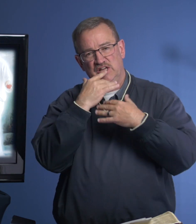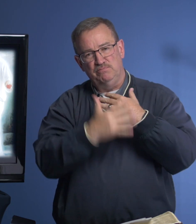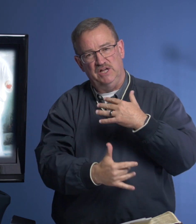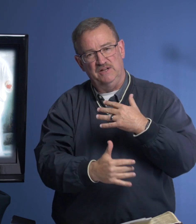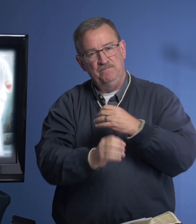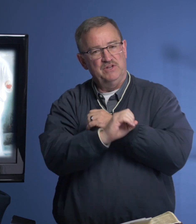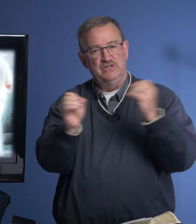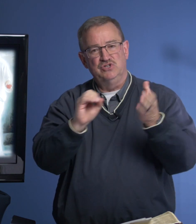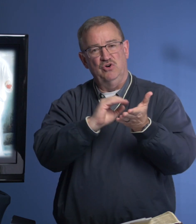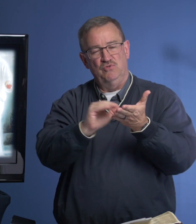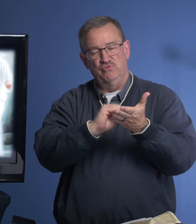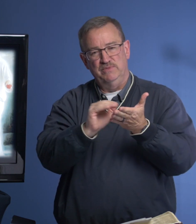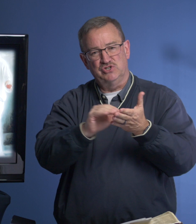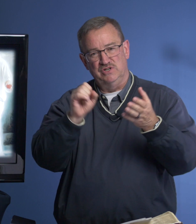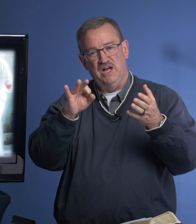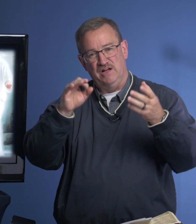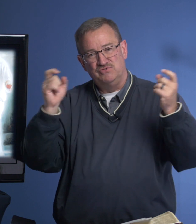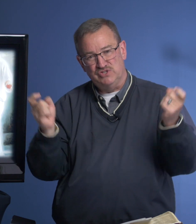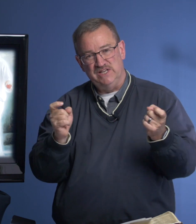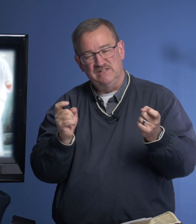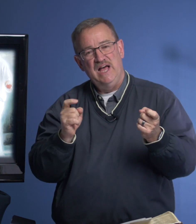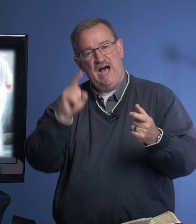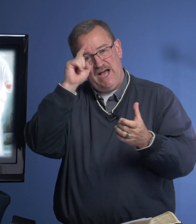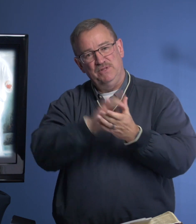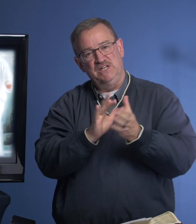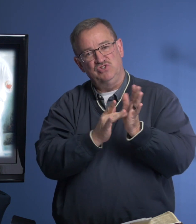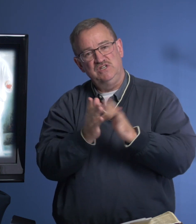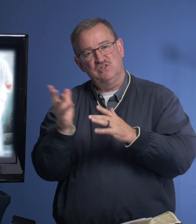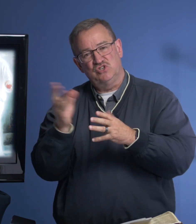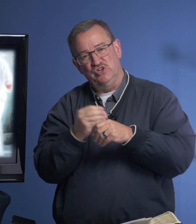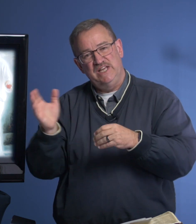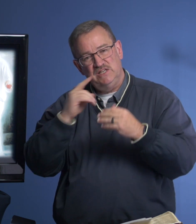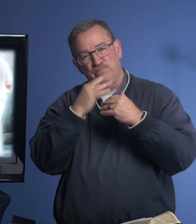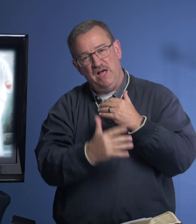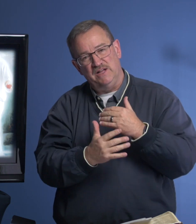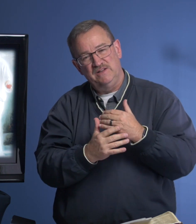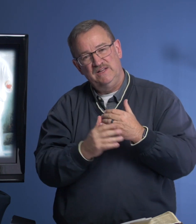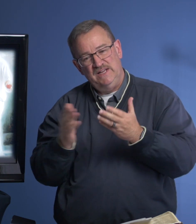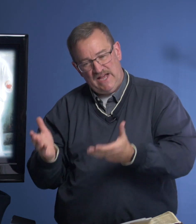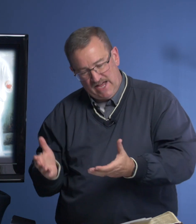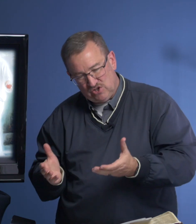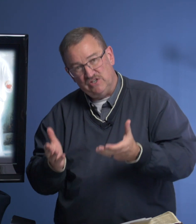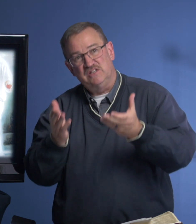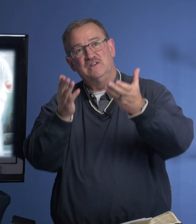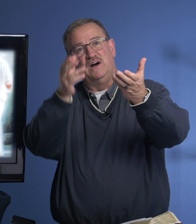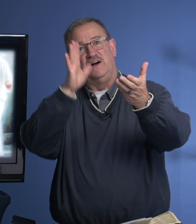of blood, there is no remission of sins. I believe that Jesus took his blood and took it to God